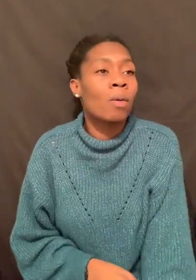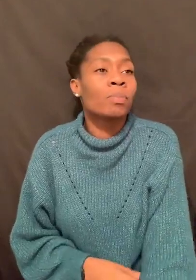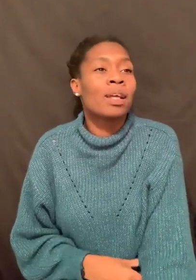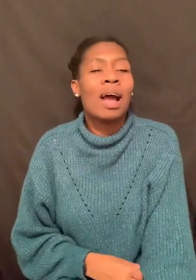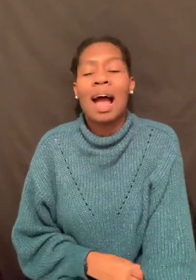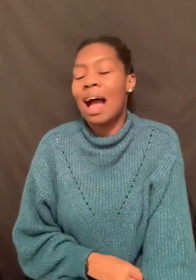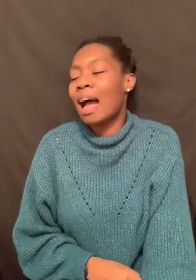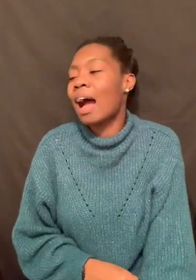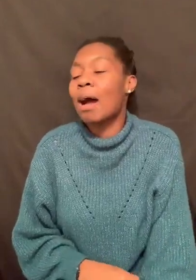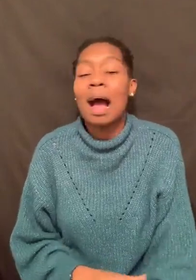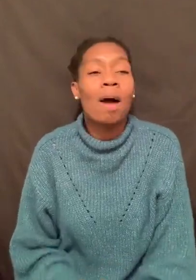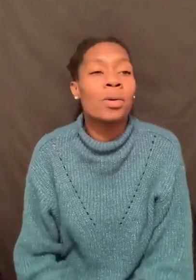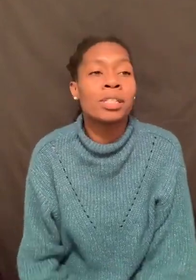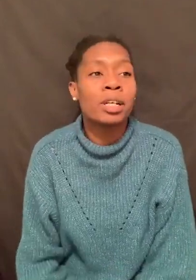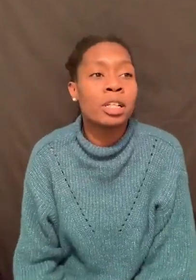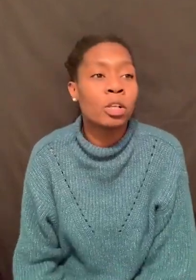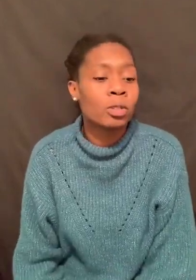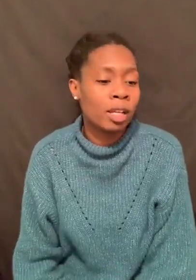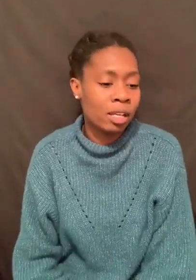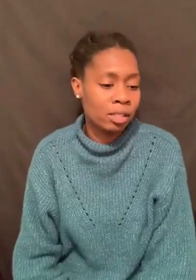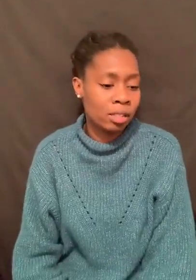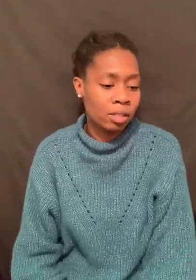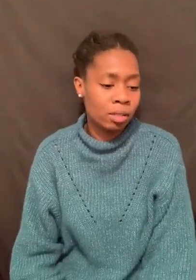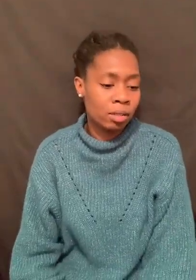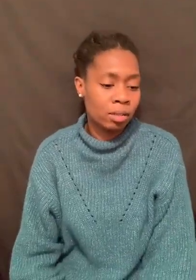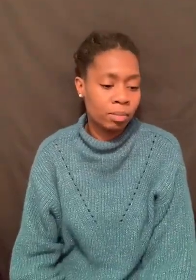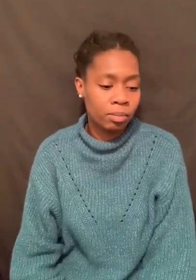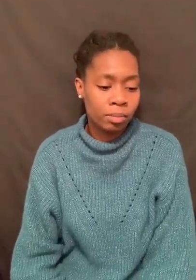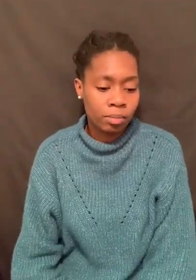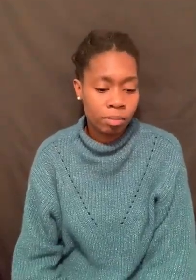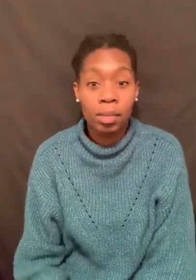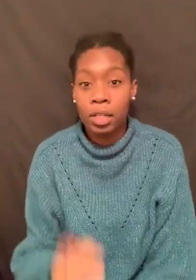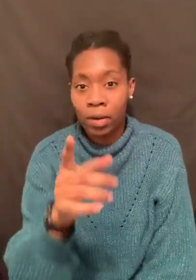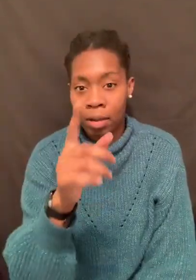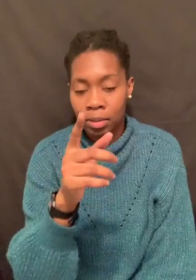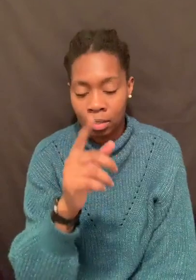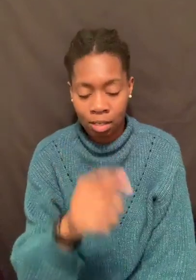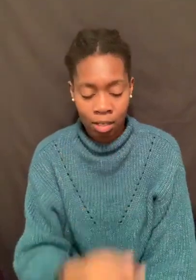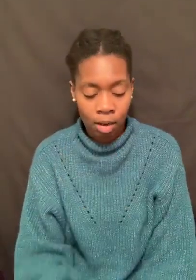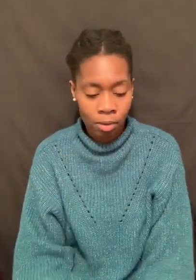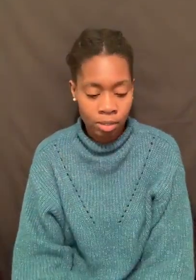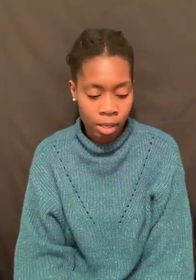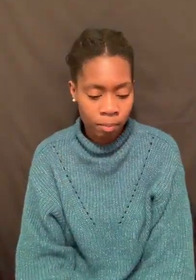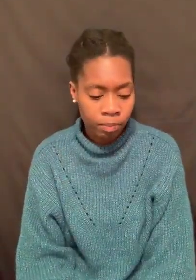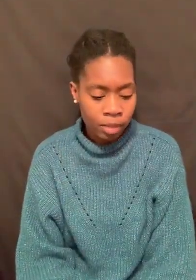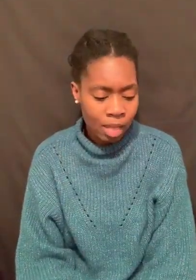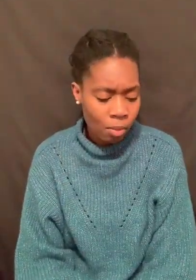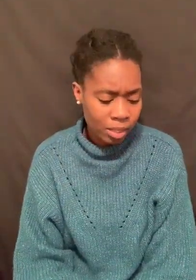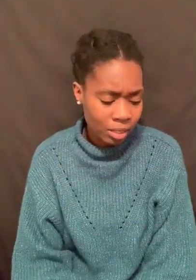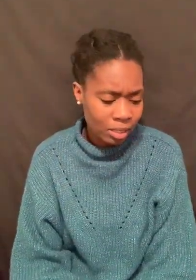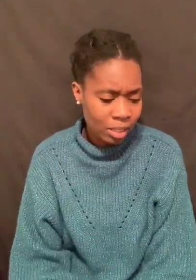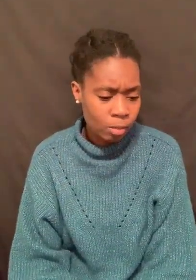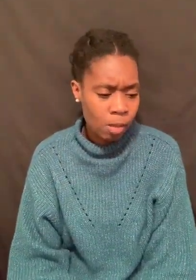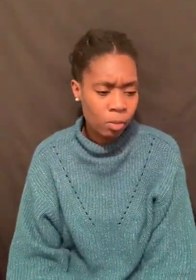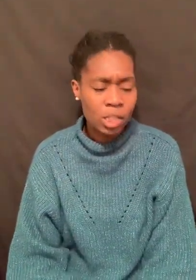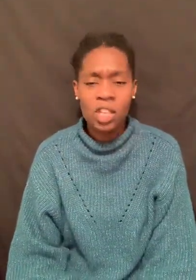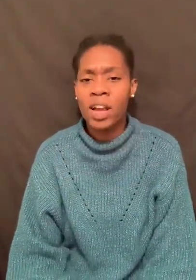about. I was here in those days. Billy Graham. That's the good thing I wanted to say. I was here since these people. These